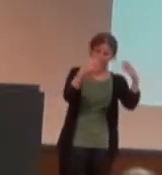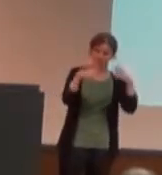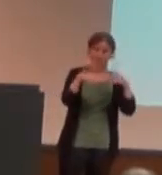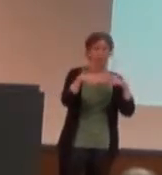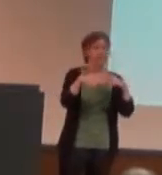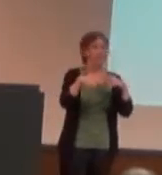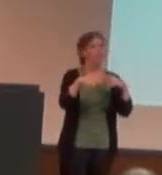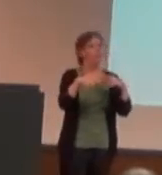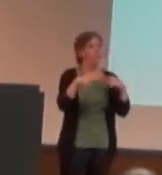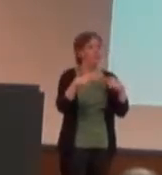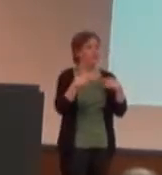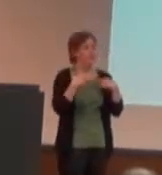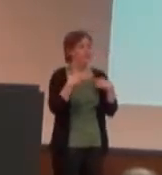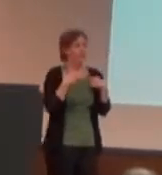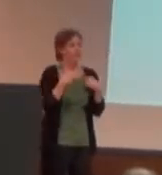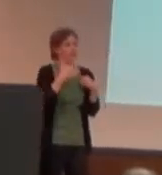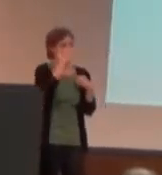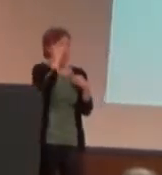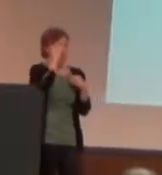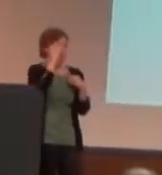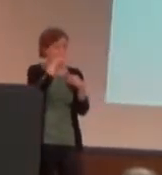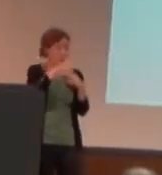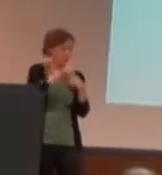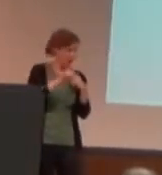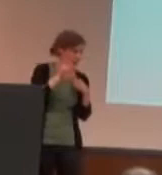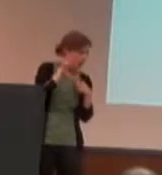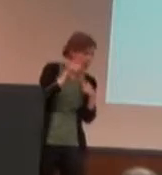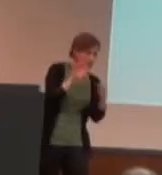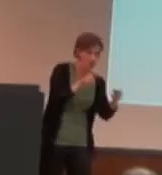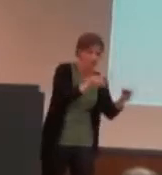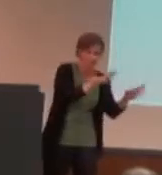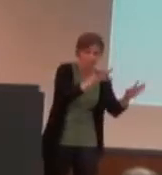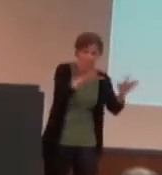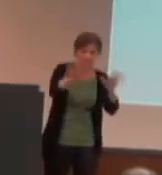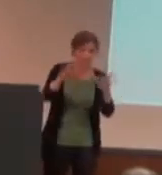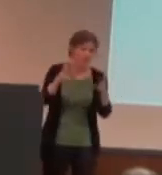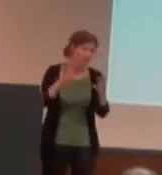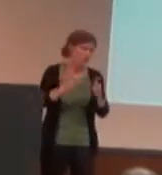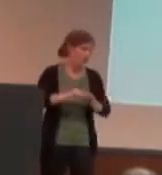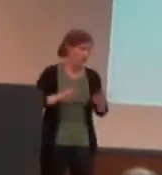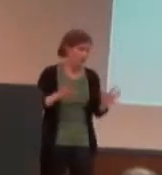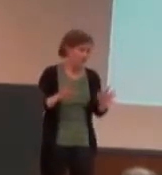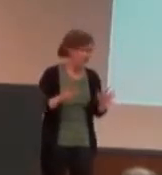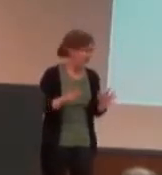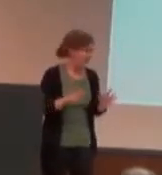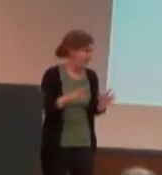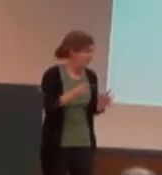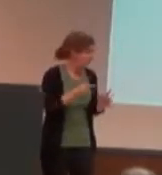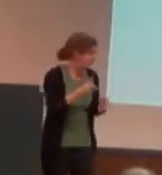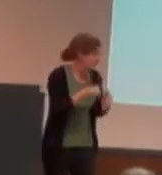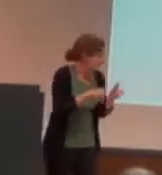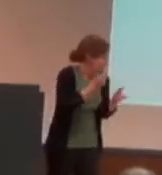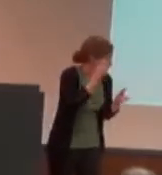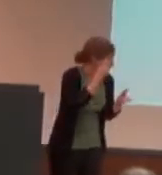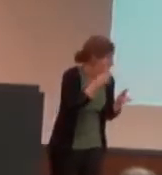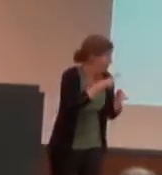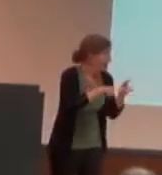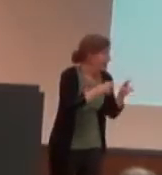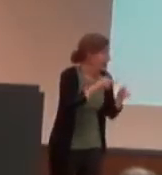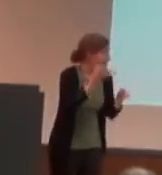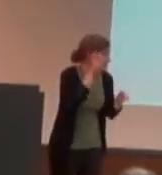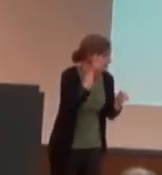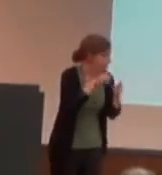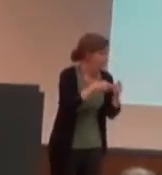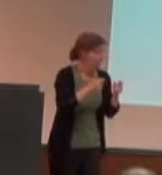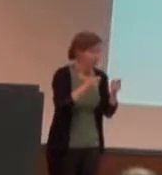make sure you know if your audience can hear you, because obviously they're not going to understand if they can't hear you.